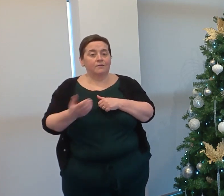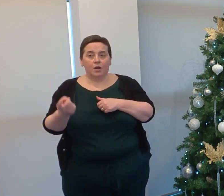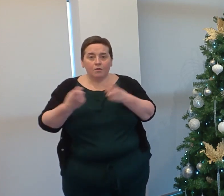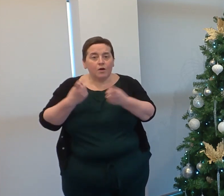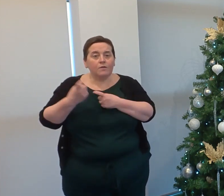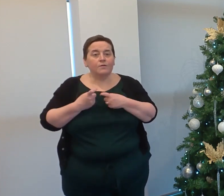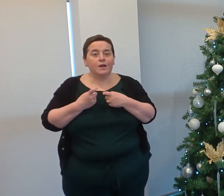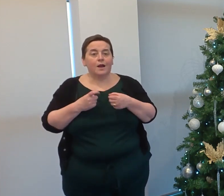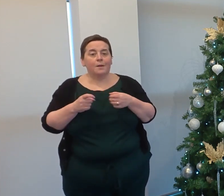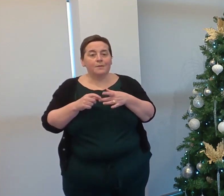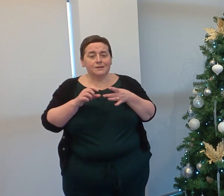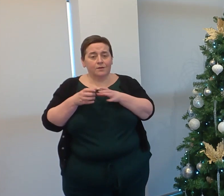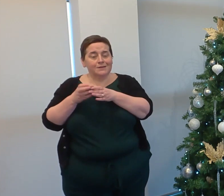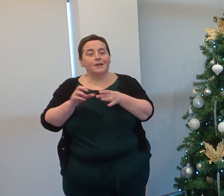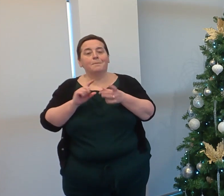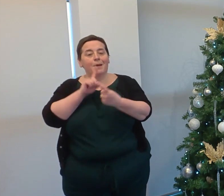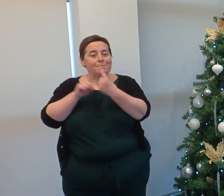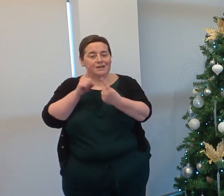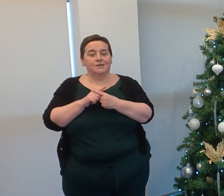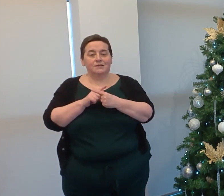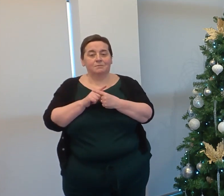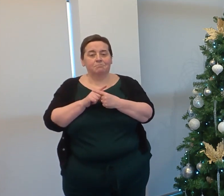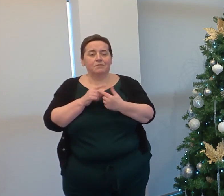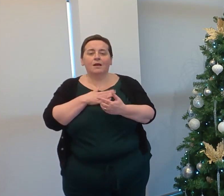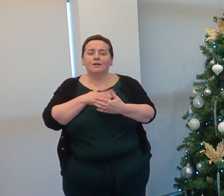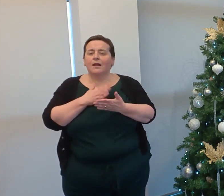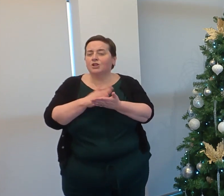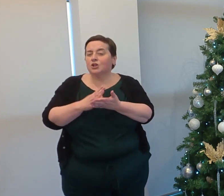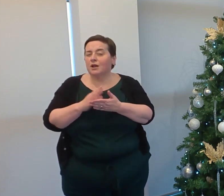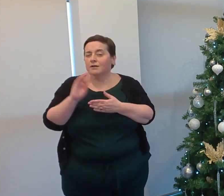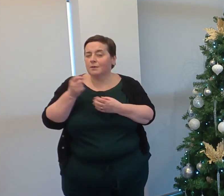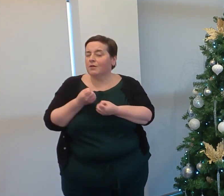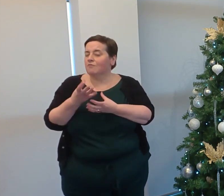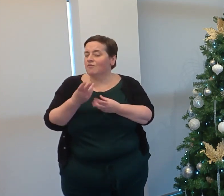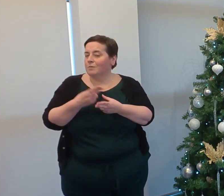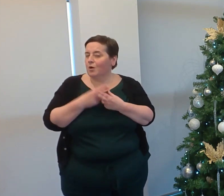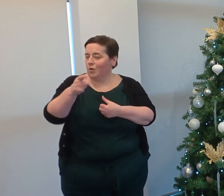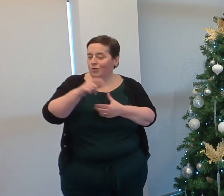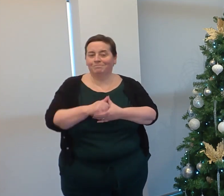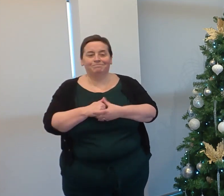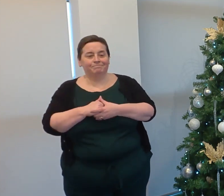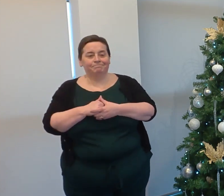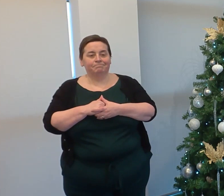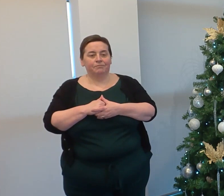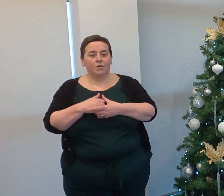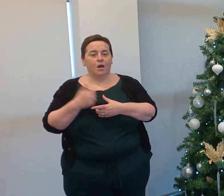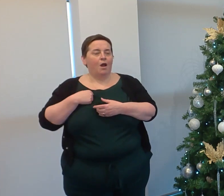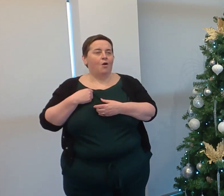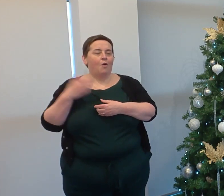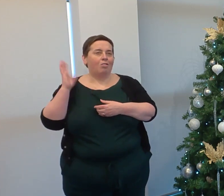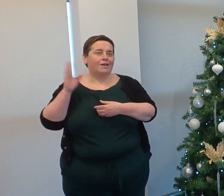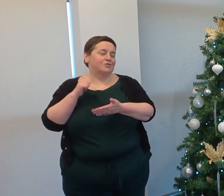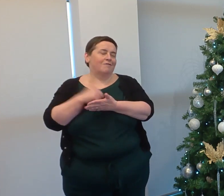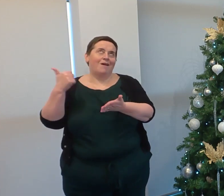our Faculty Leadership Team meetings. I would just like to share some of their feedback with you. Our